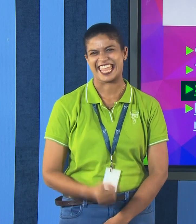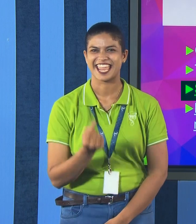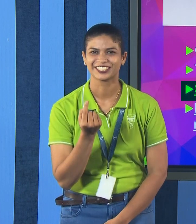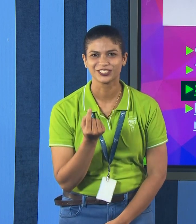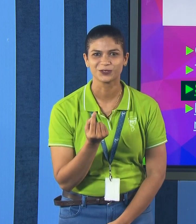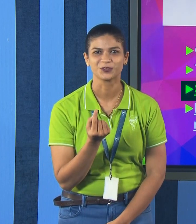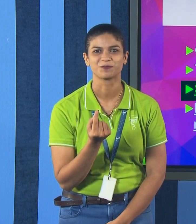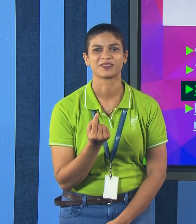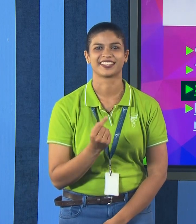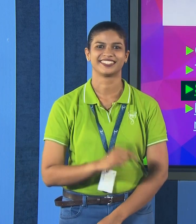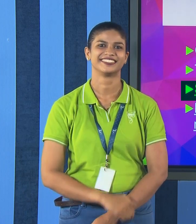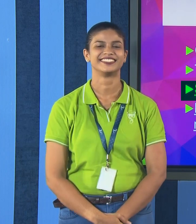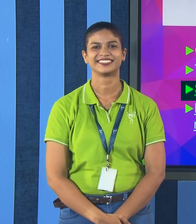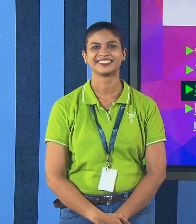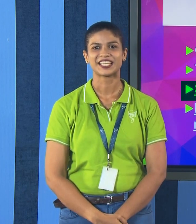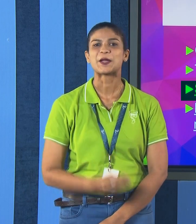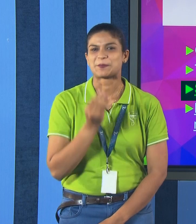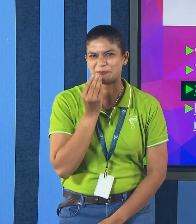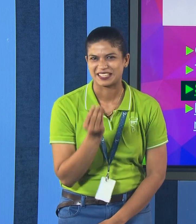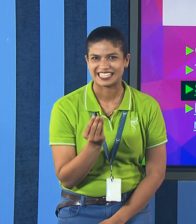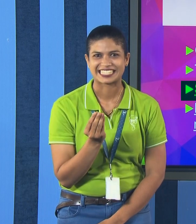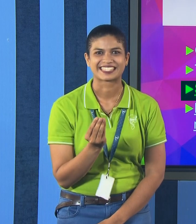Excuse me. Please.